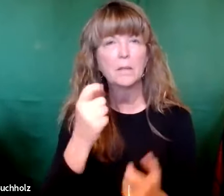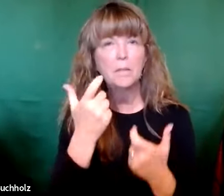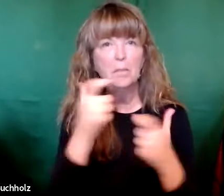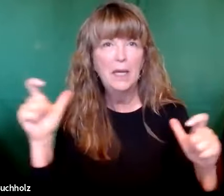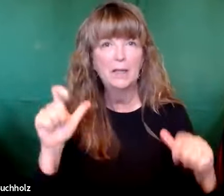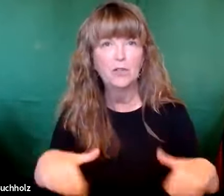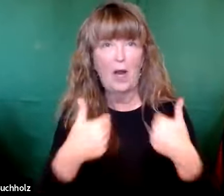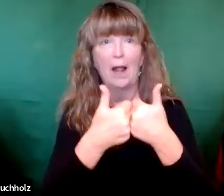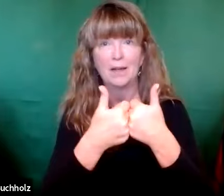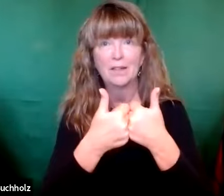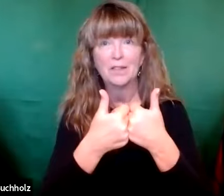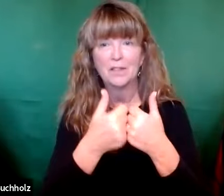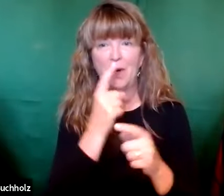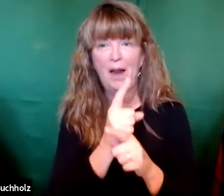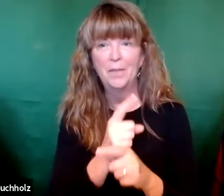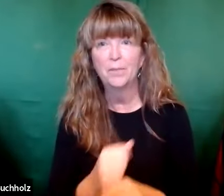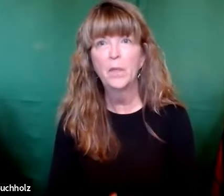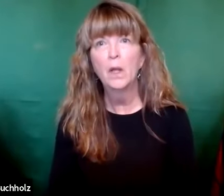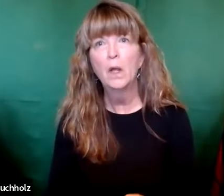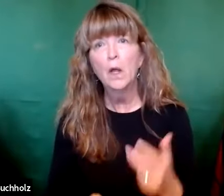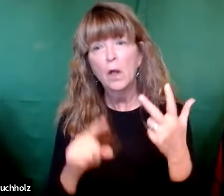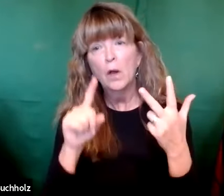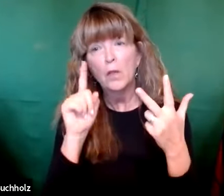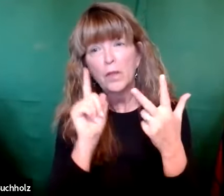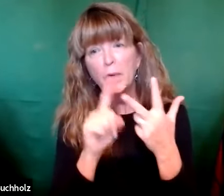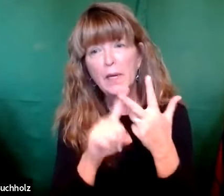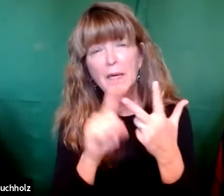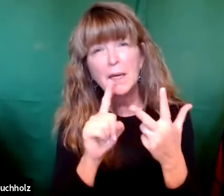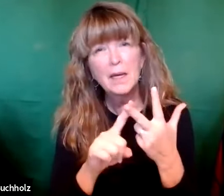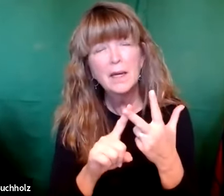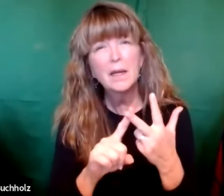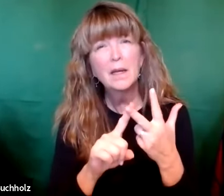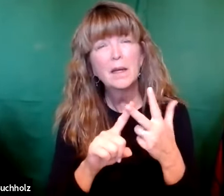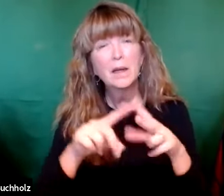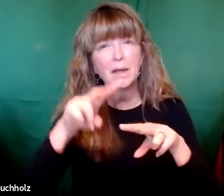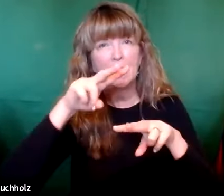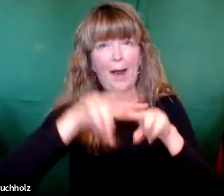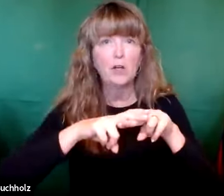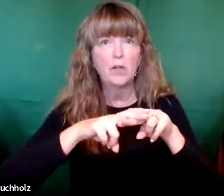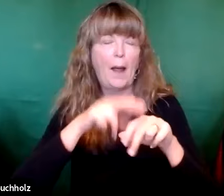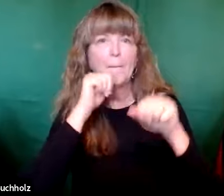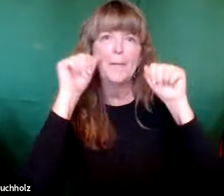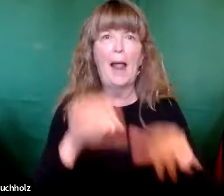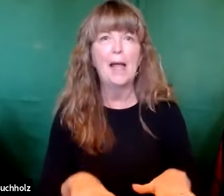said yes to God's biggest challenge for them. The third week